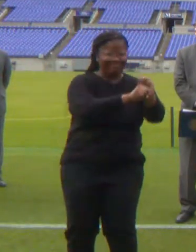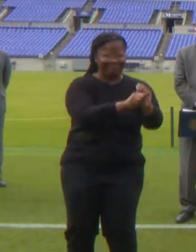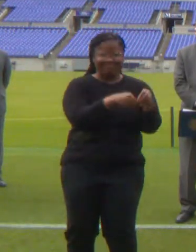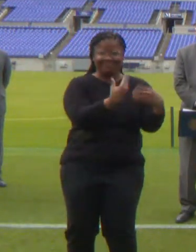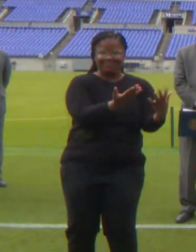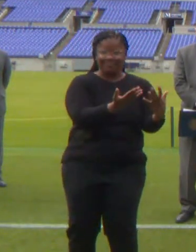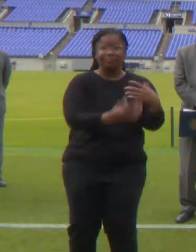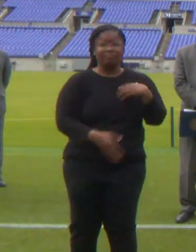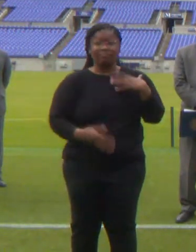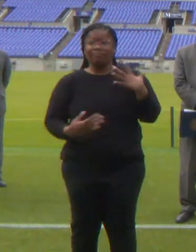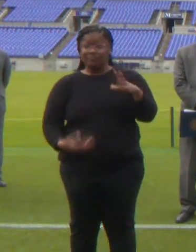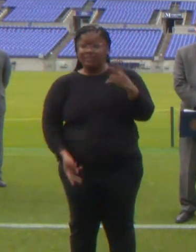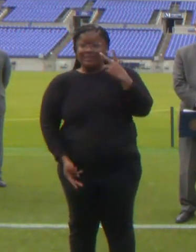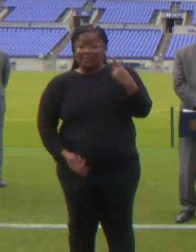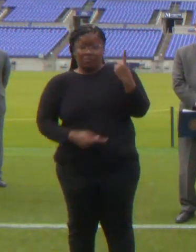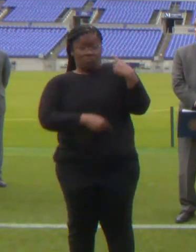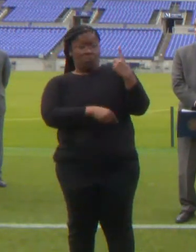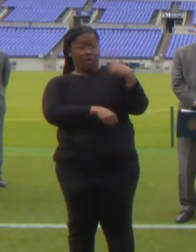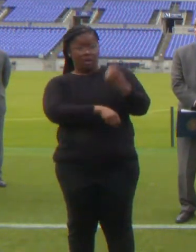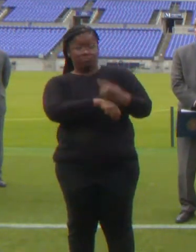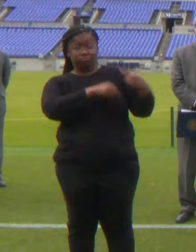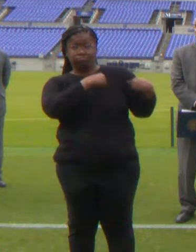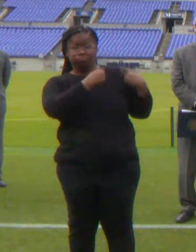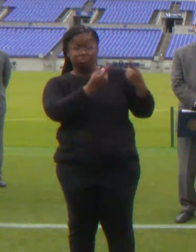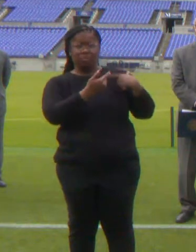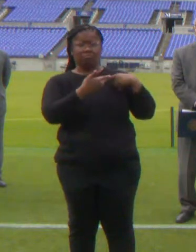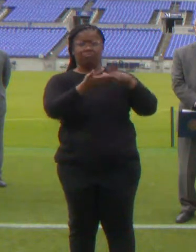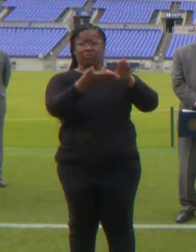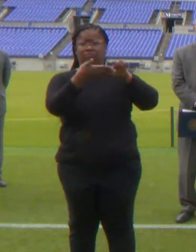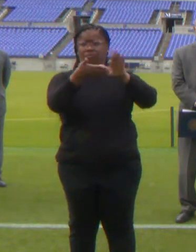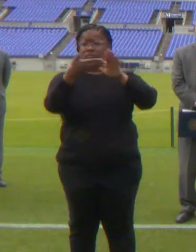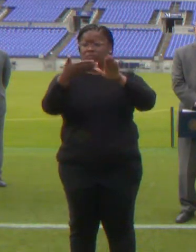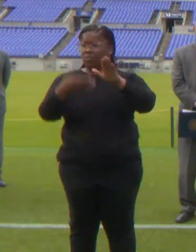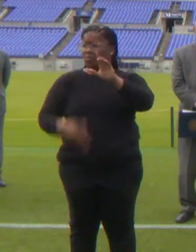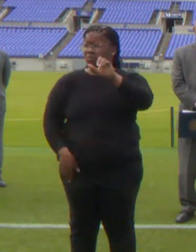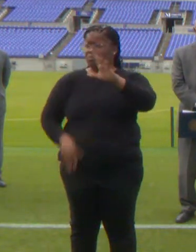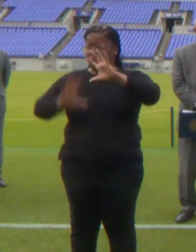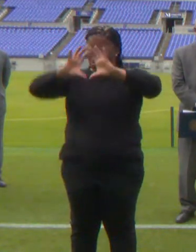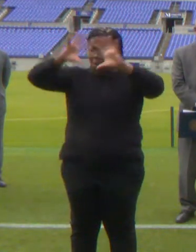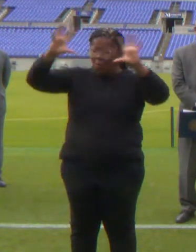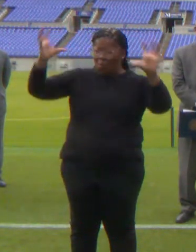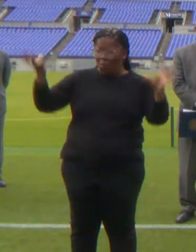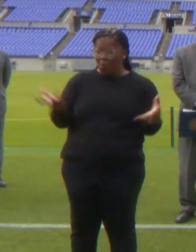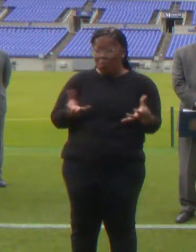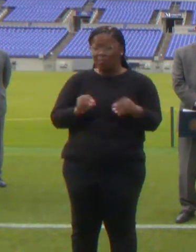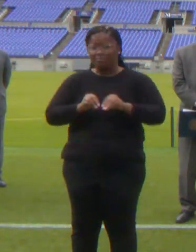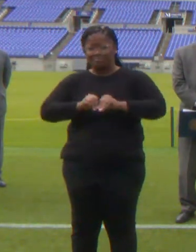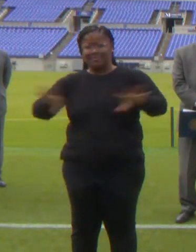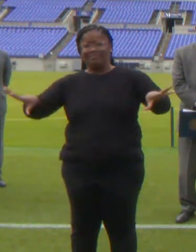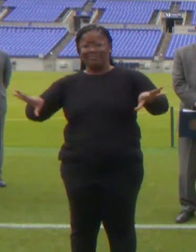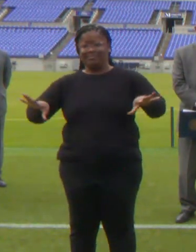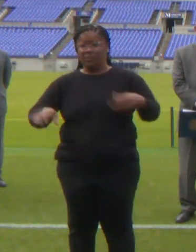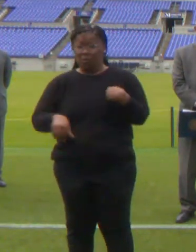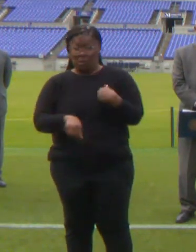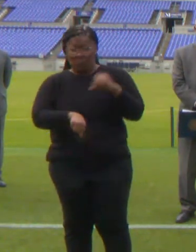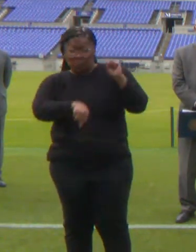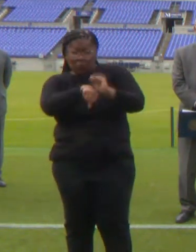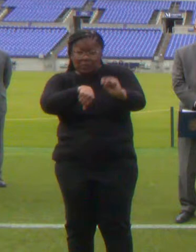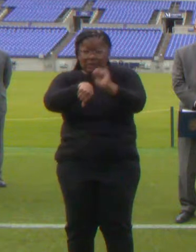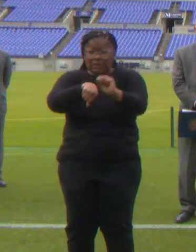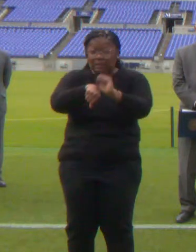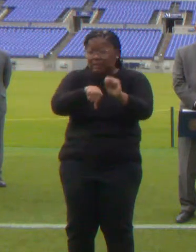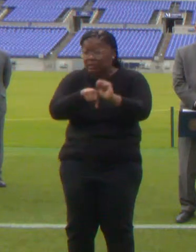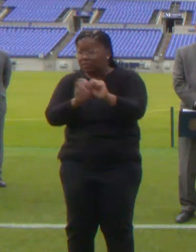pandemic. The small but mighty vaccine equity task force fanned out across the state with a mission of putting shots in